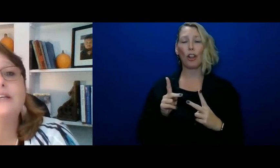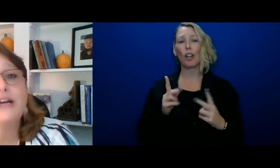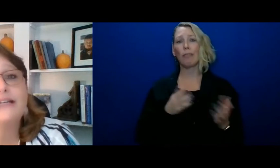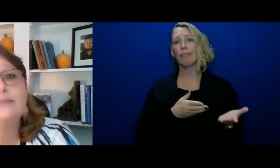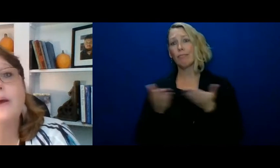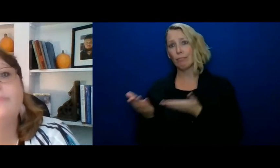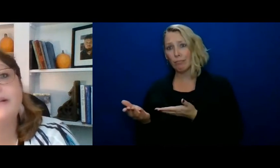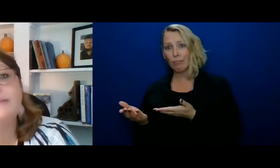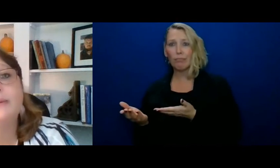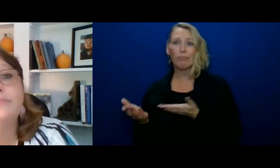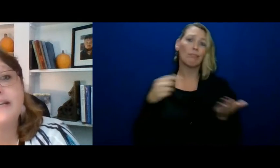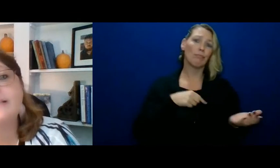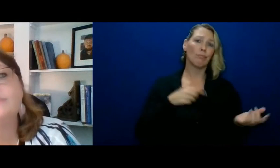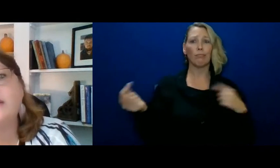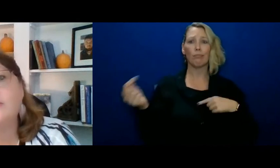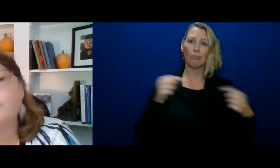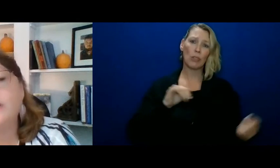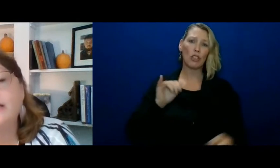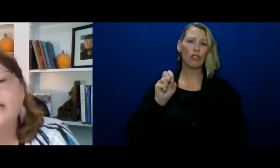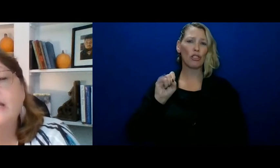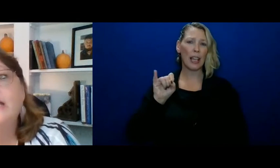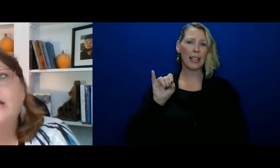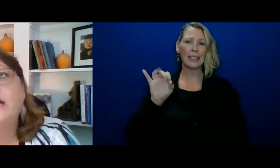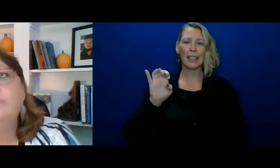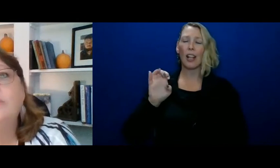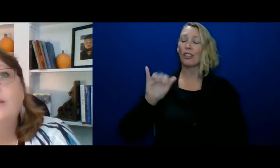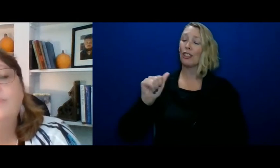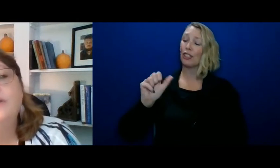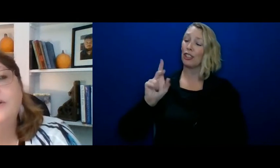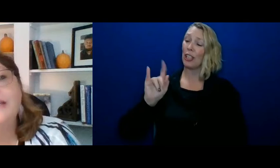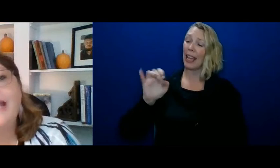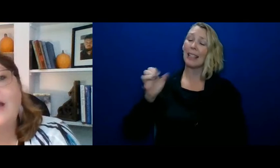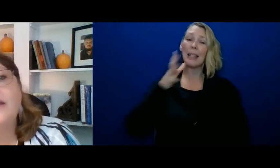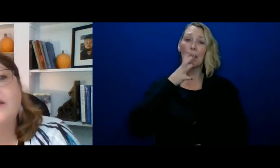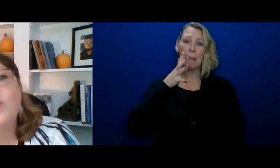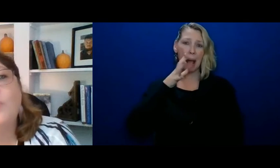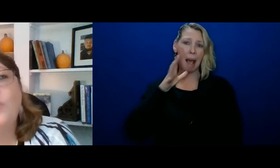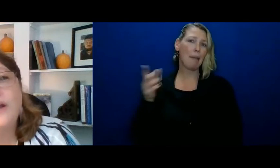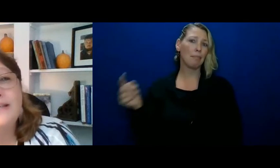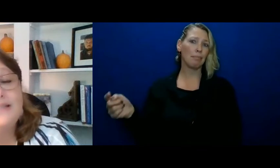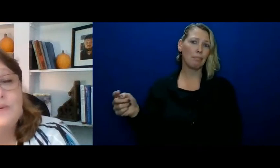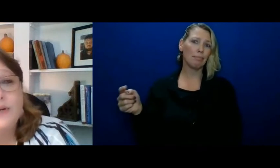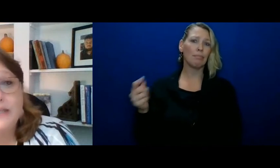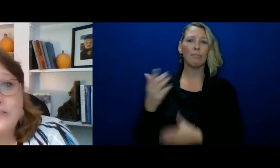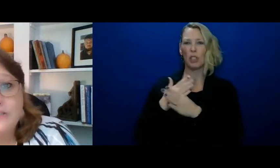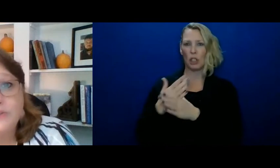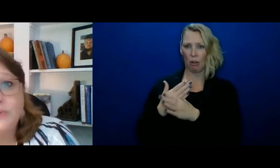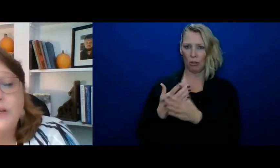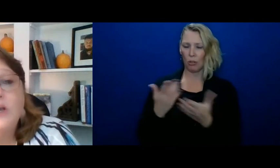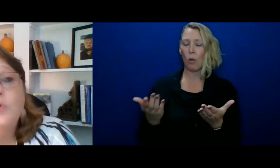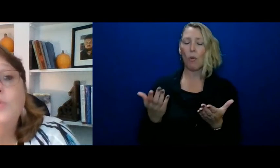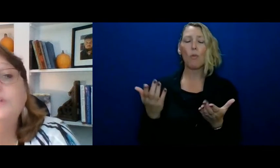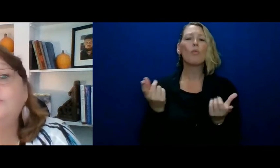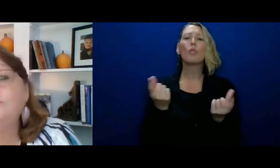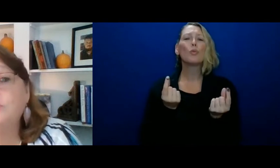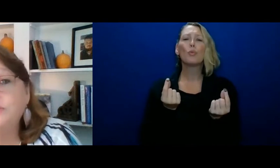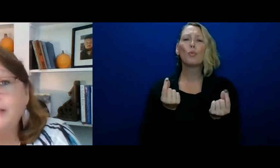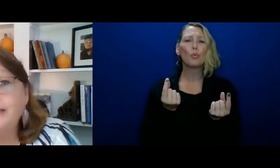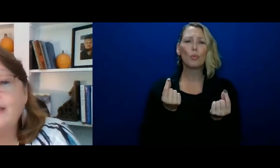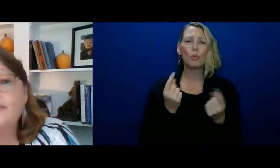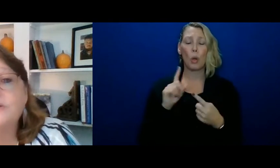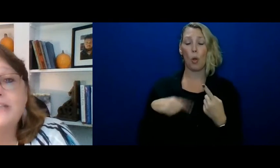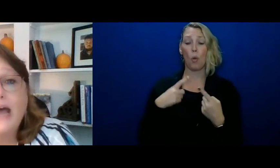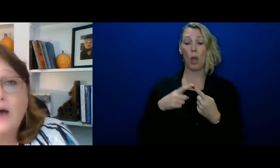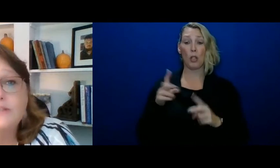one way and Jackie's mom picks him up and takes him the other way. But looking at, you know, what is it we're going to do? When you're